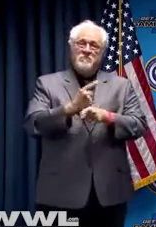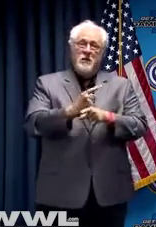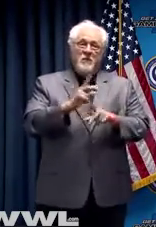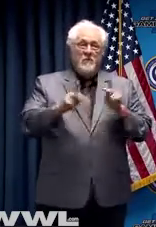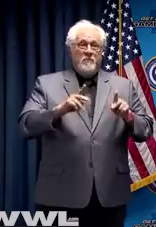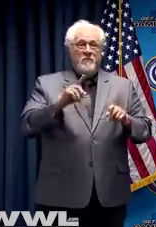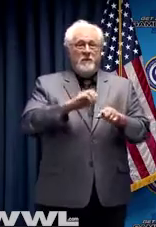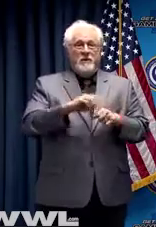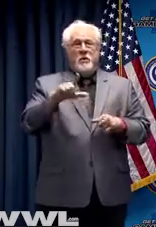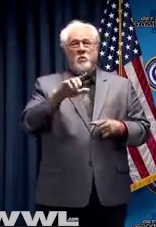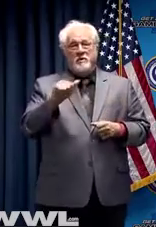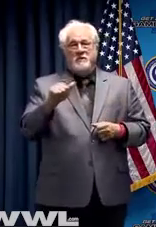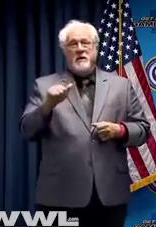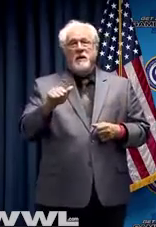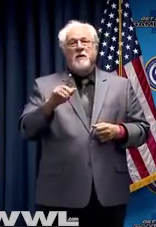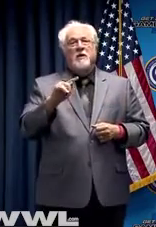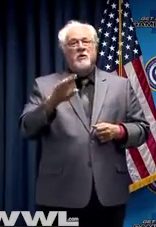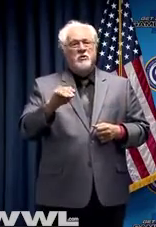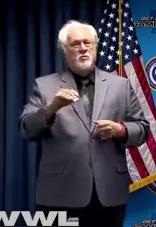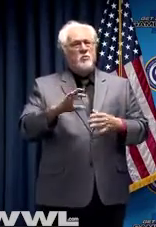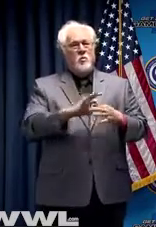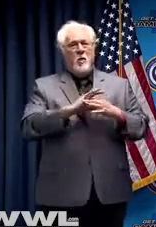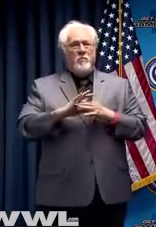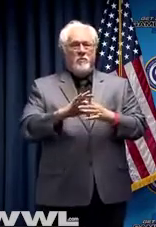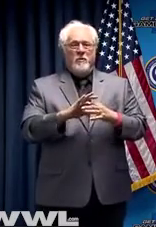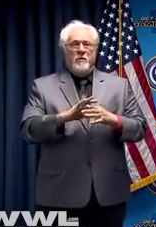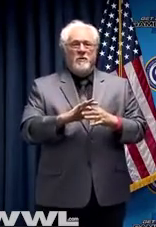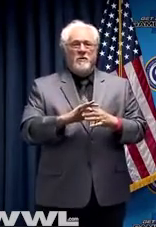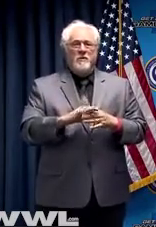people of Louisiana to cooperate.